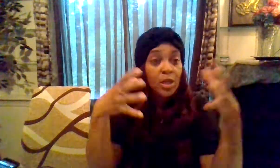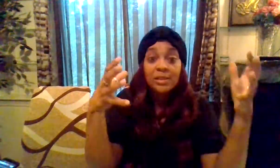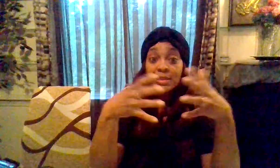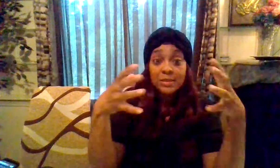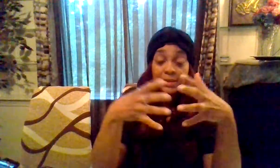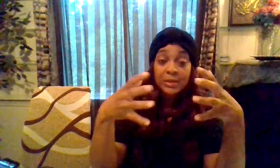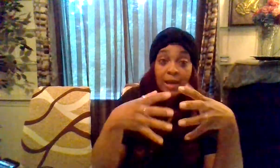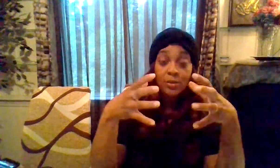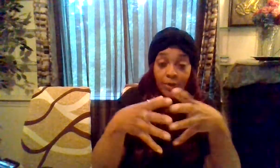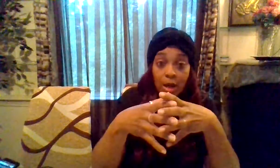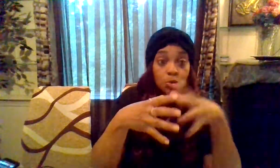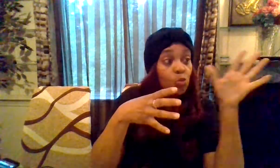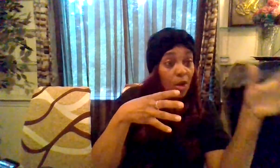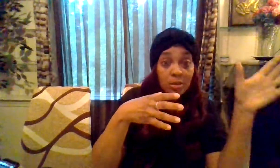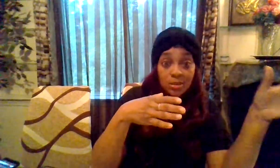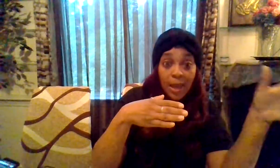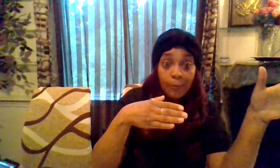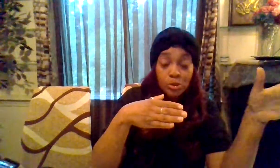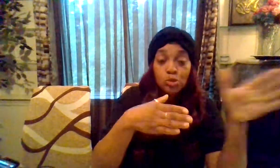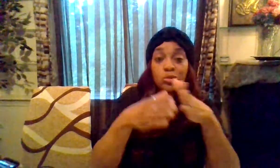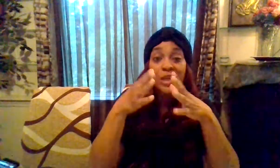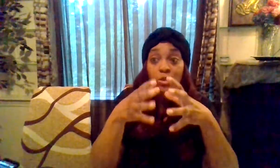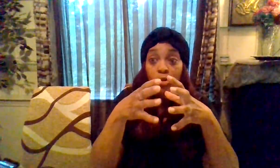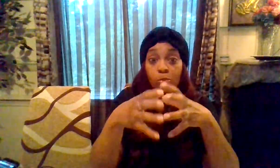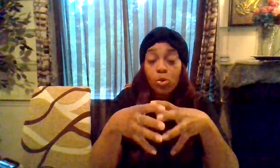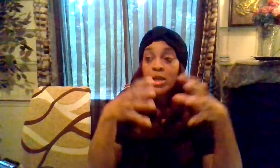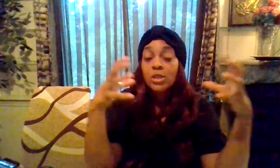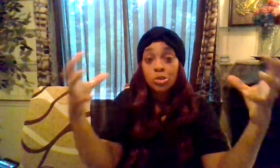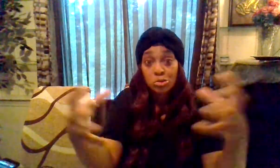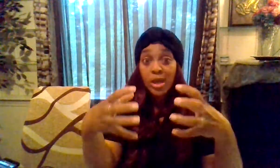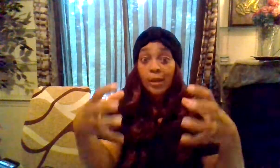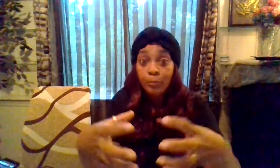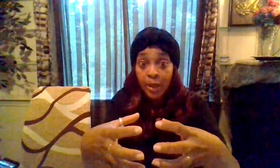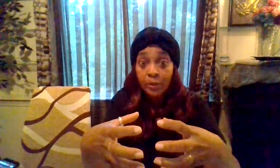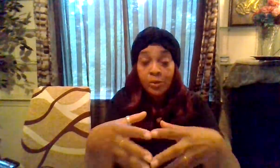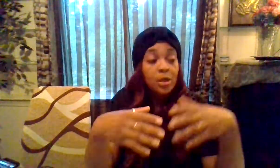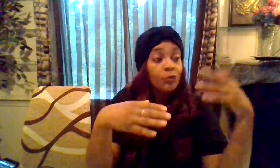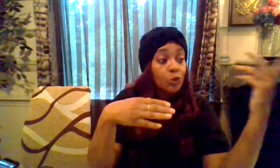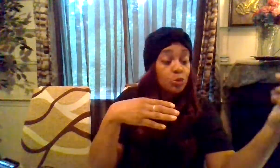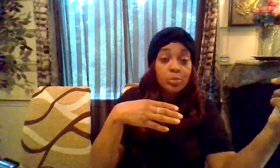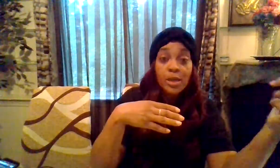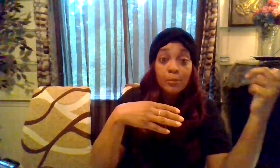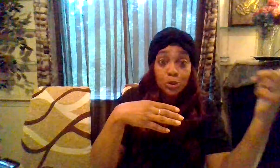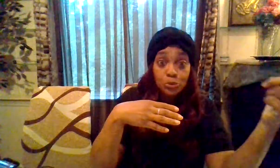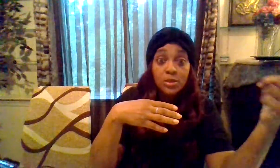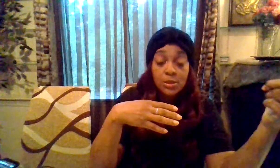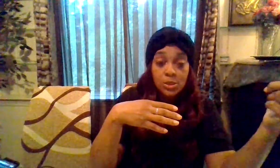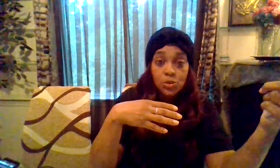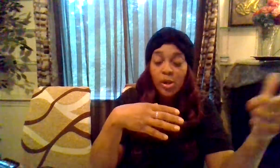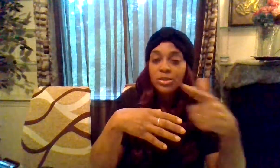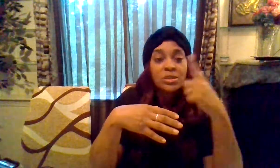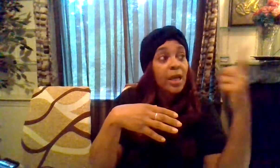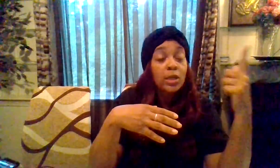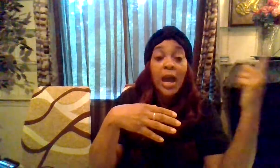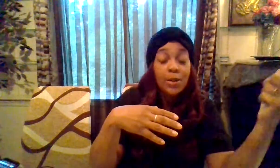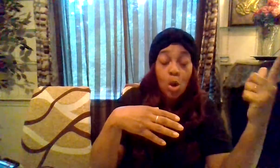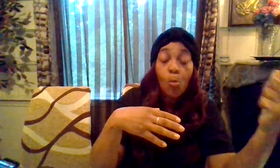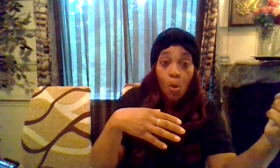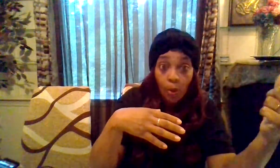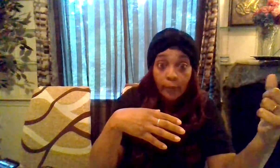this does not define you what has happened to you is that turning point to create better for you to be able to use this situation to say not no more